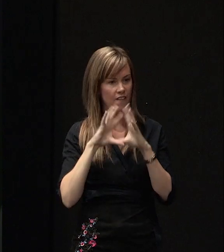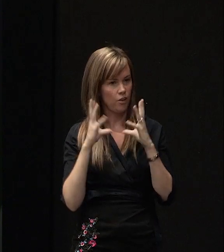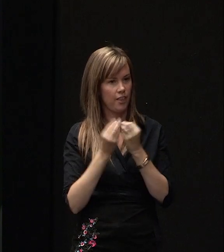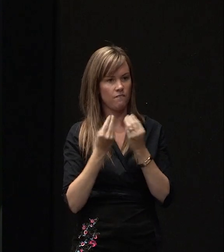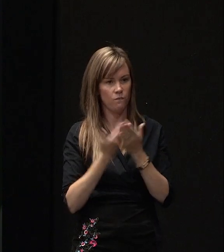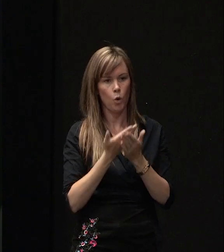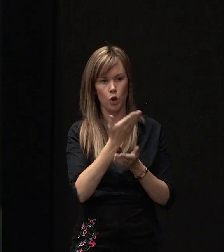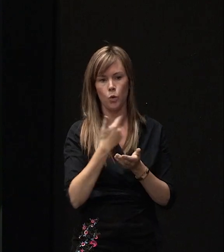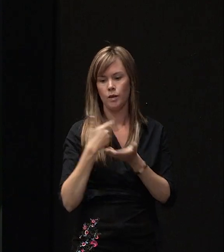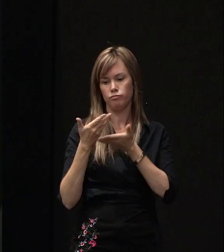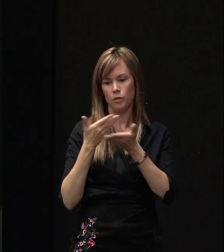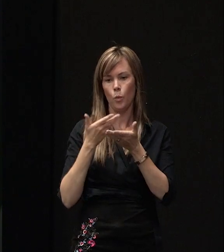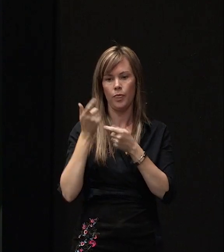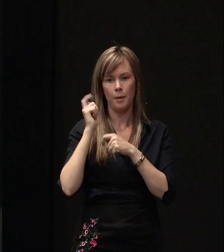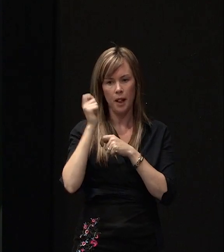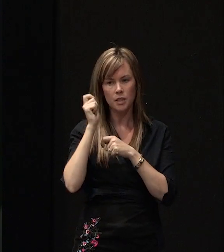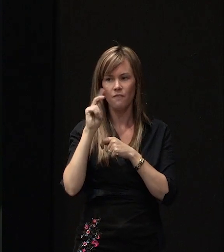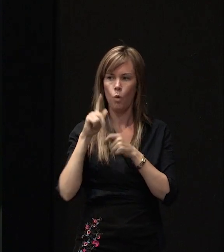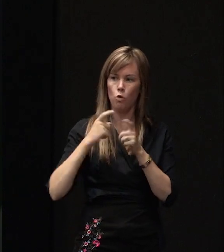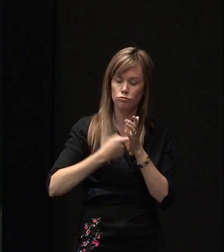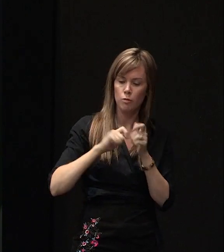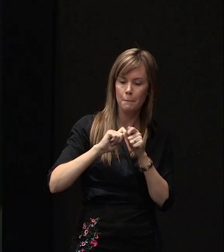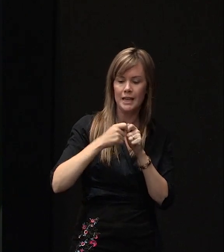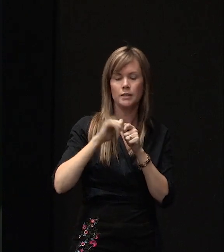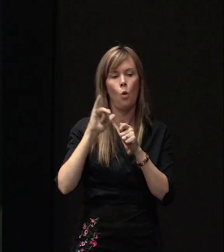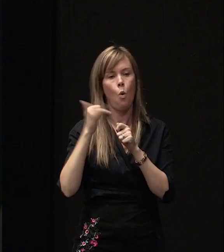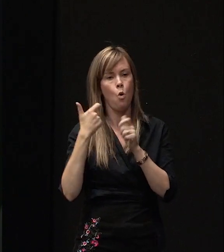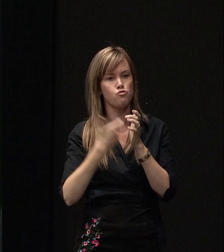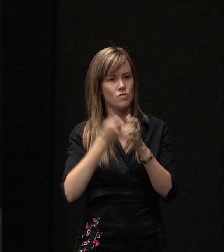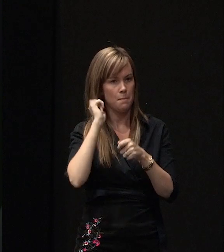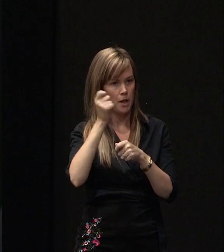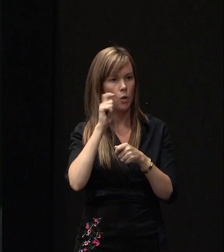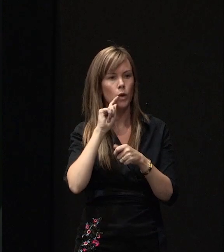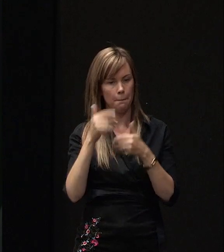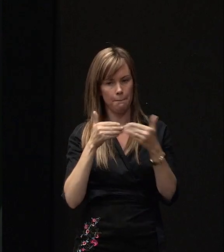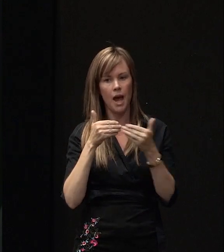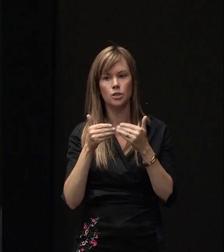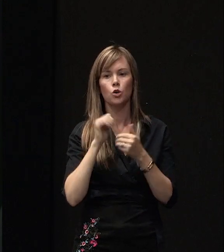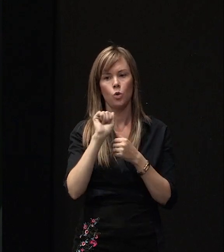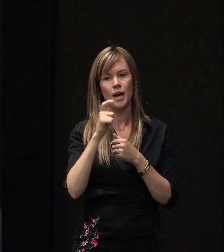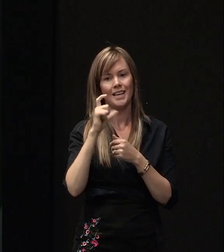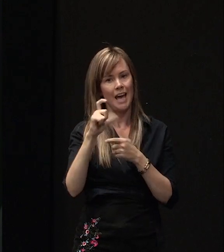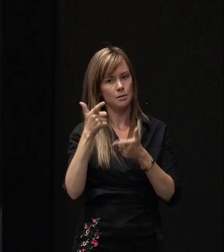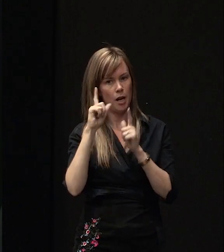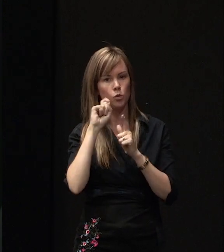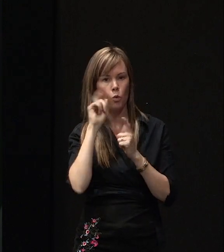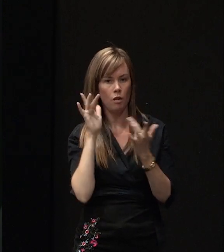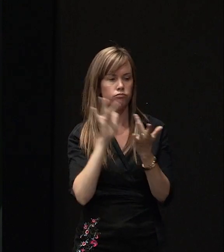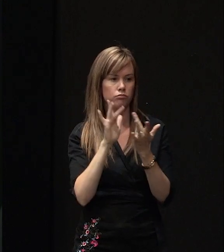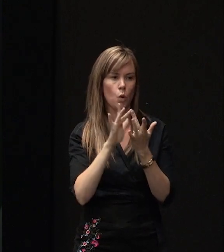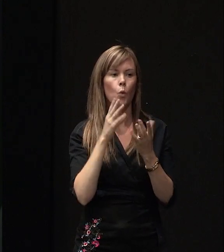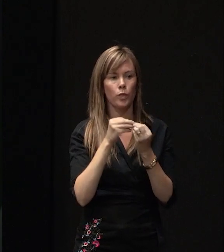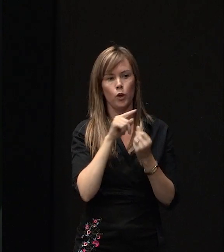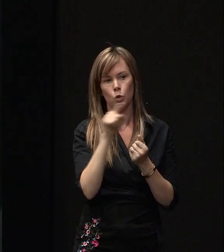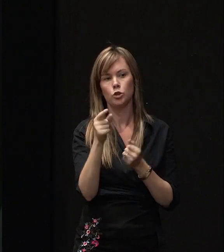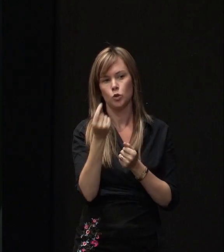builders either for repairs or rebuilds. And your case manager will be in touch with you shortly